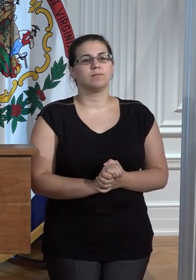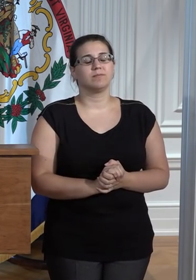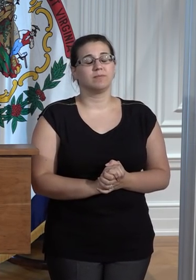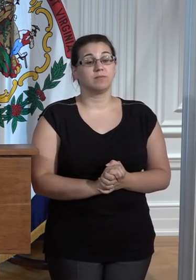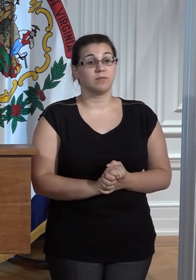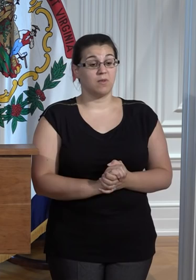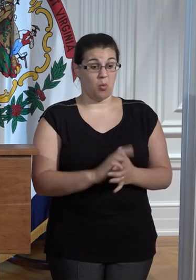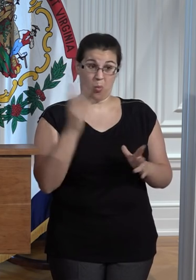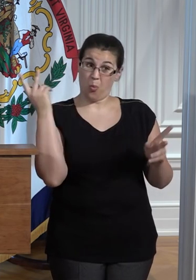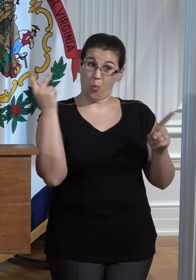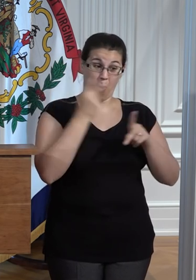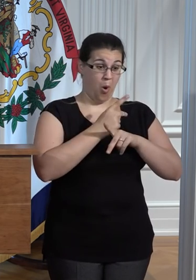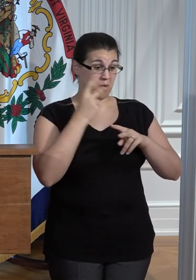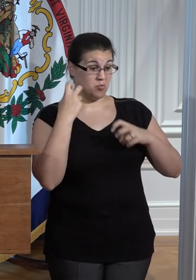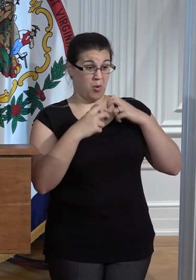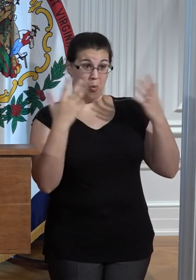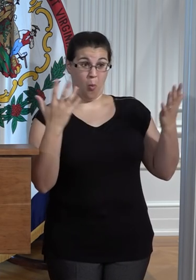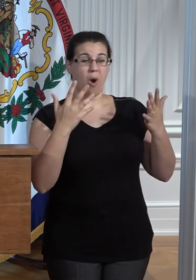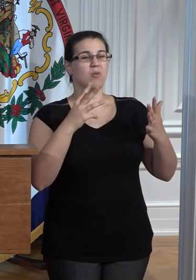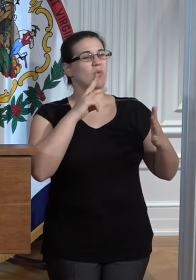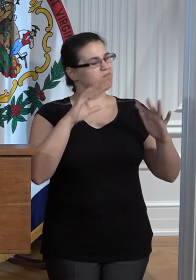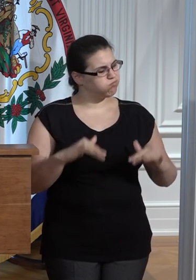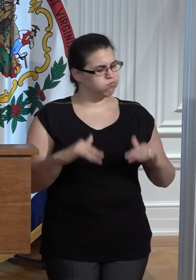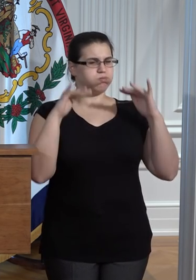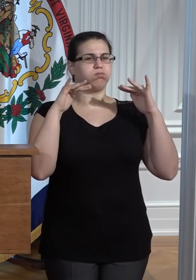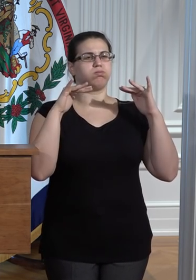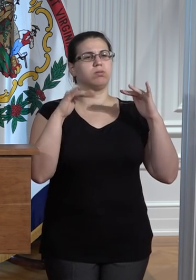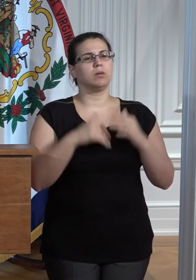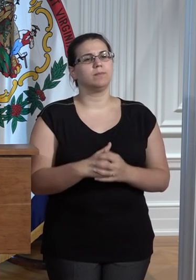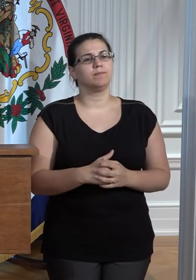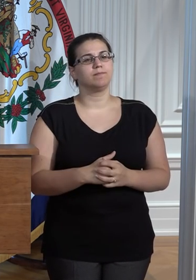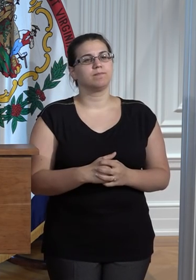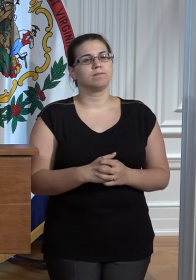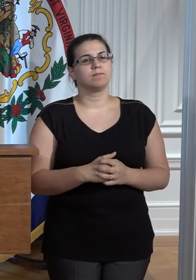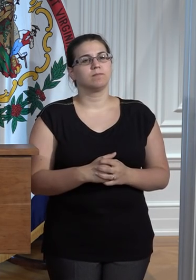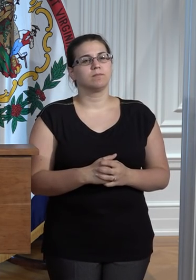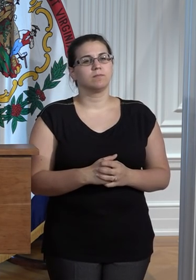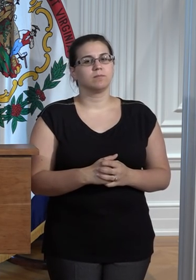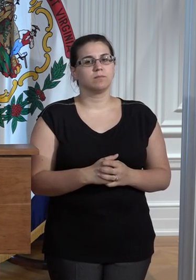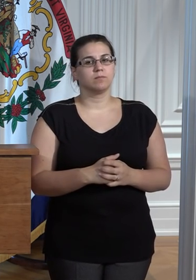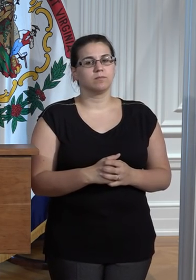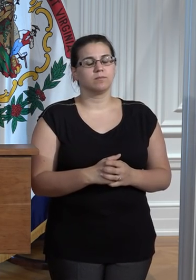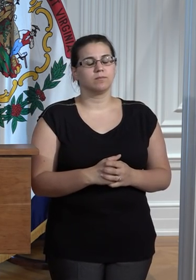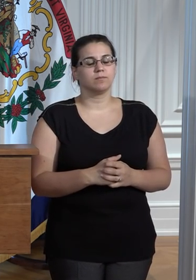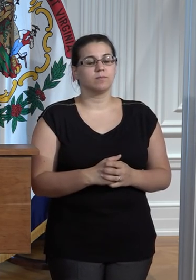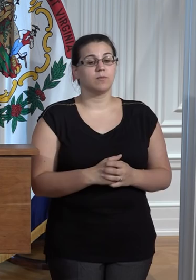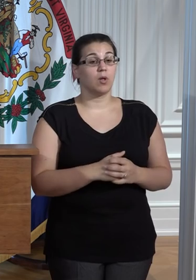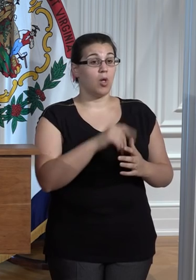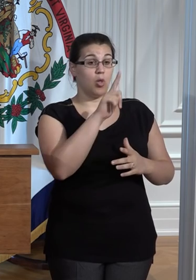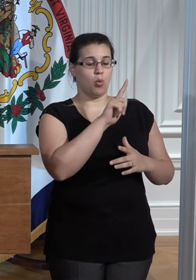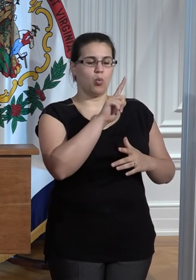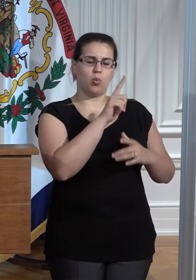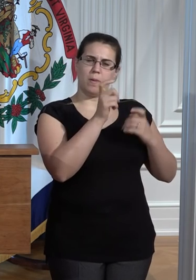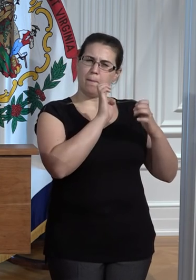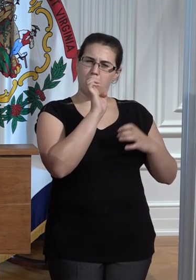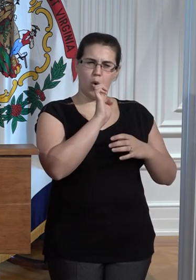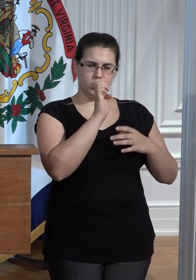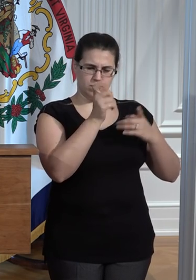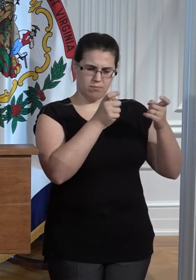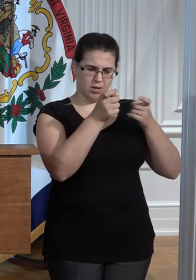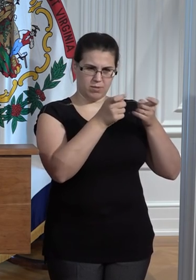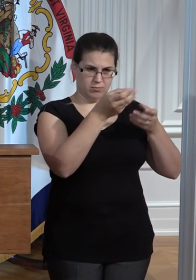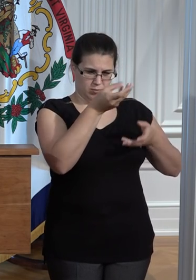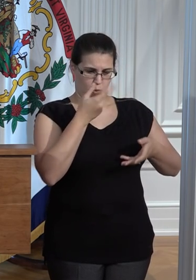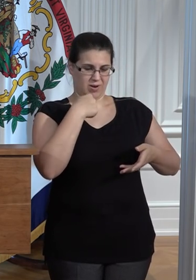challenge continues to be high water. Initial reports from our local emergency management officials indicate at least